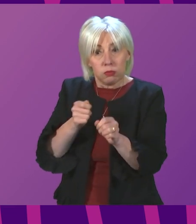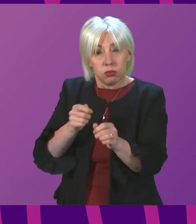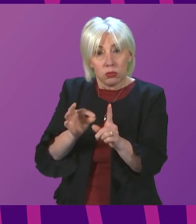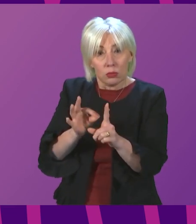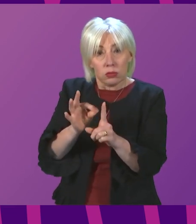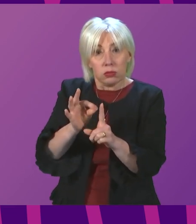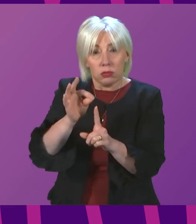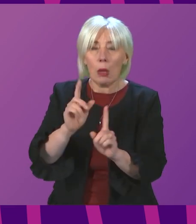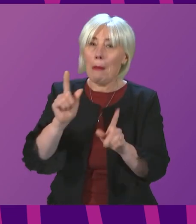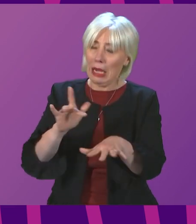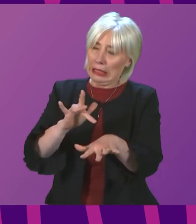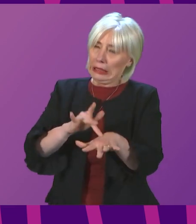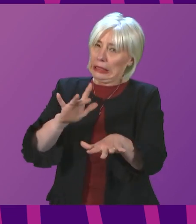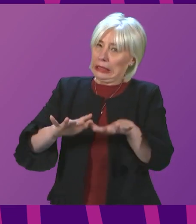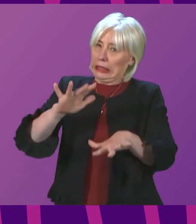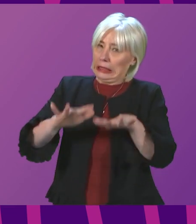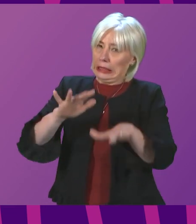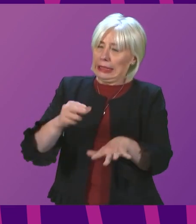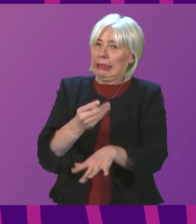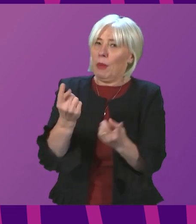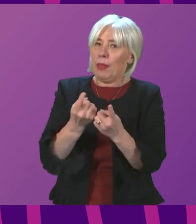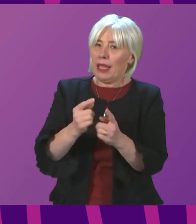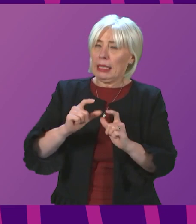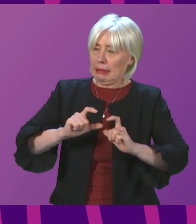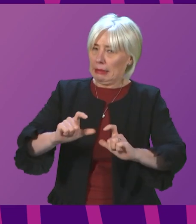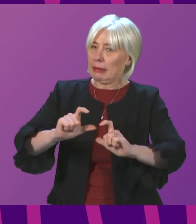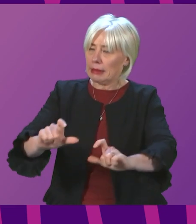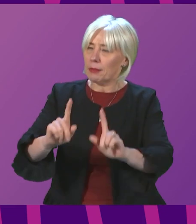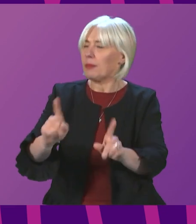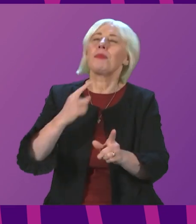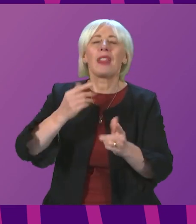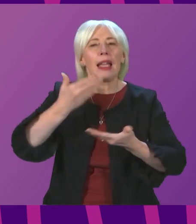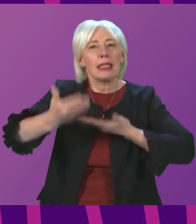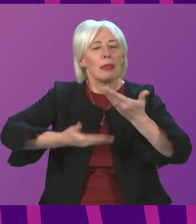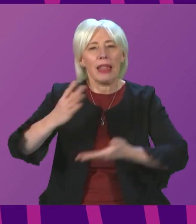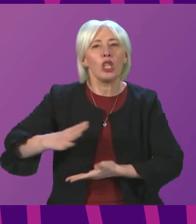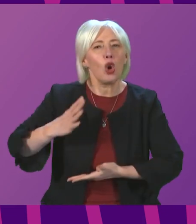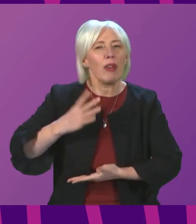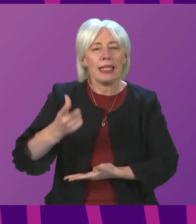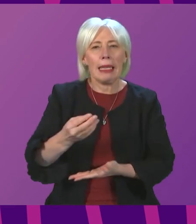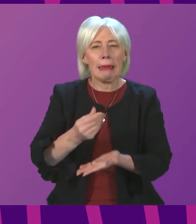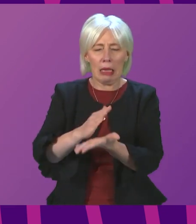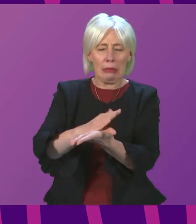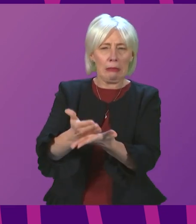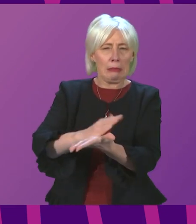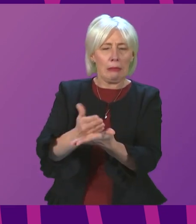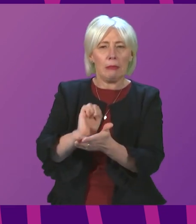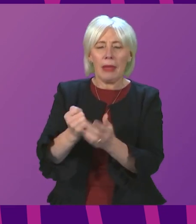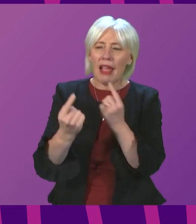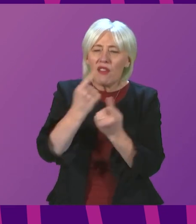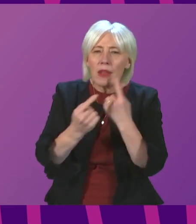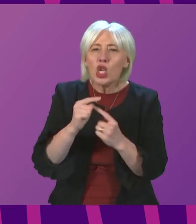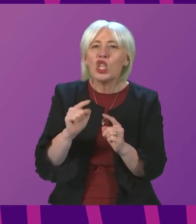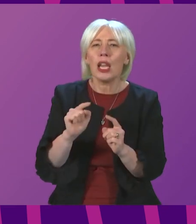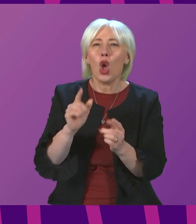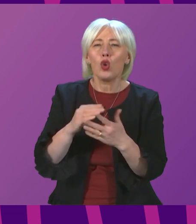still fragile and significant uncertainties remain. I have already explained the uncertainties in the data, which mean that the picture is not